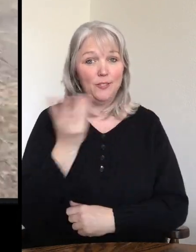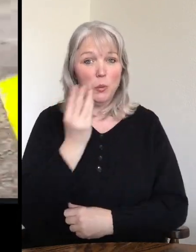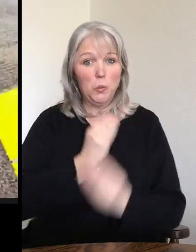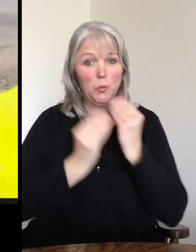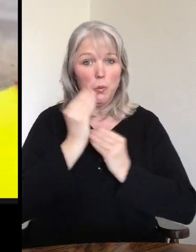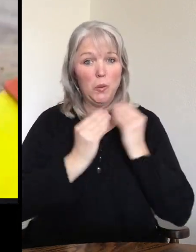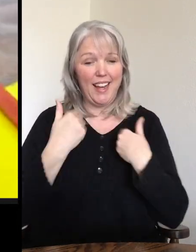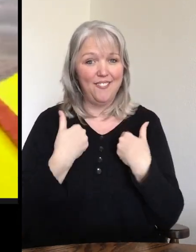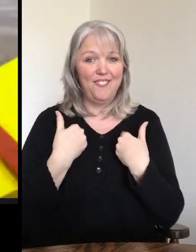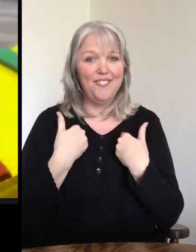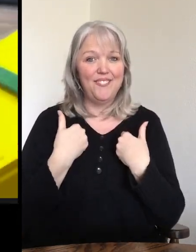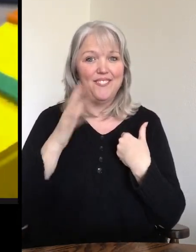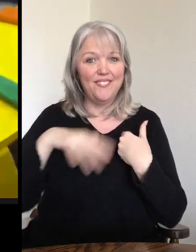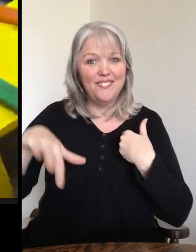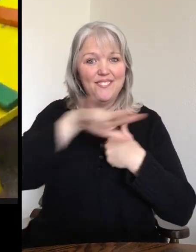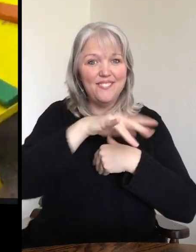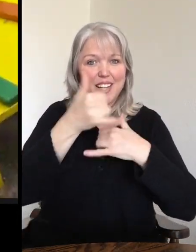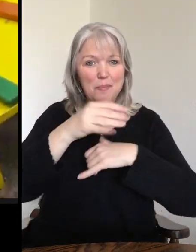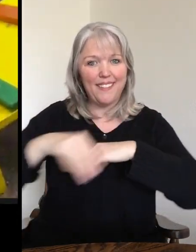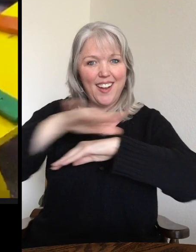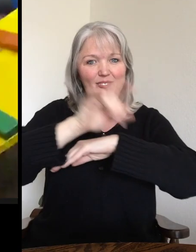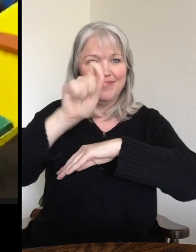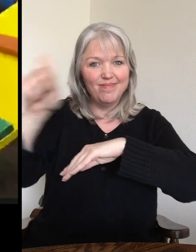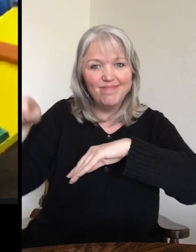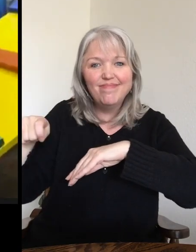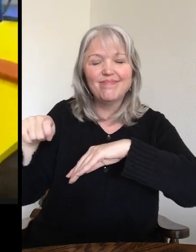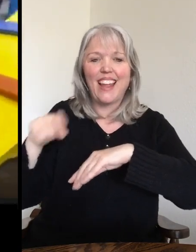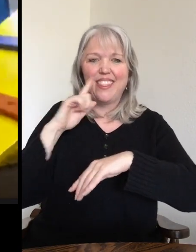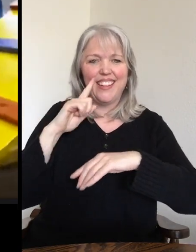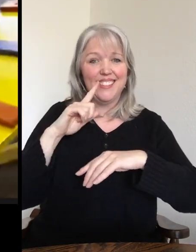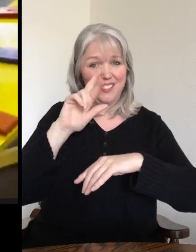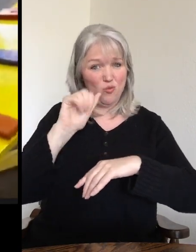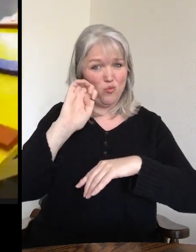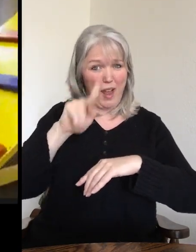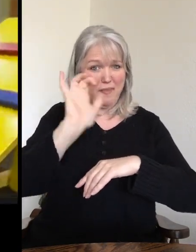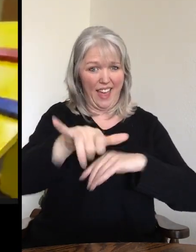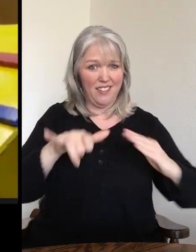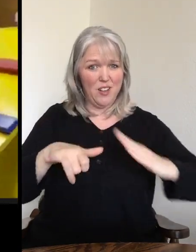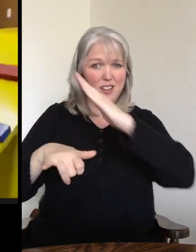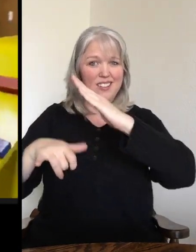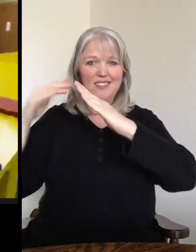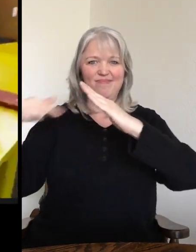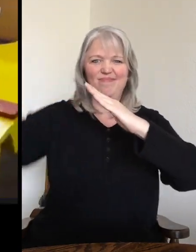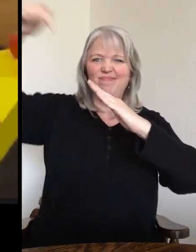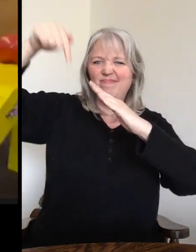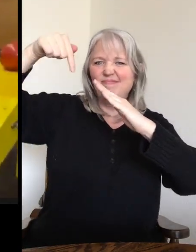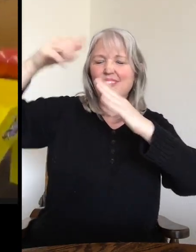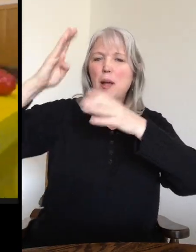items that we have throughout the playground. In up at the top of this ramp there is a ball